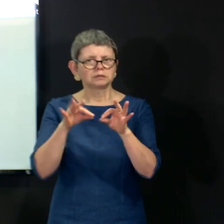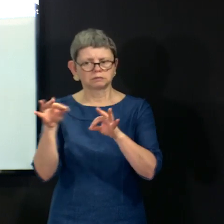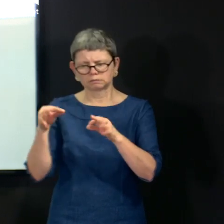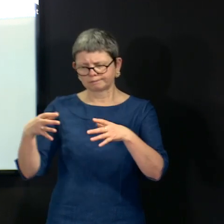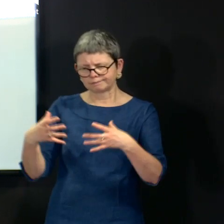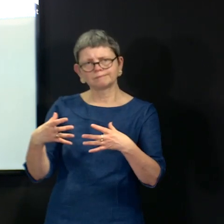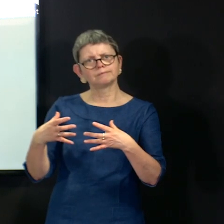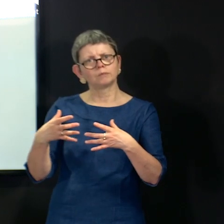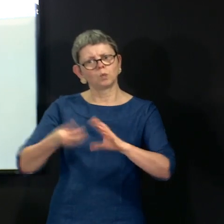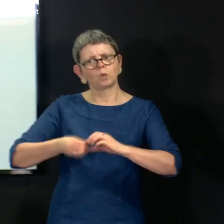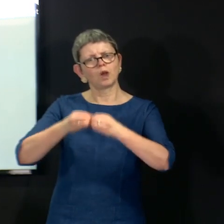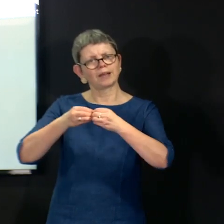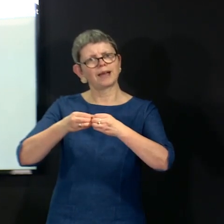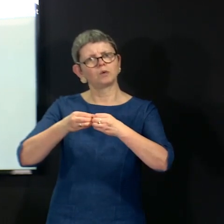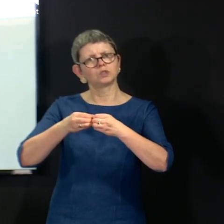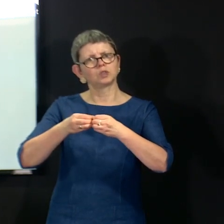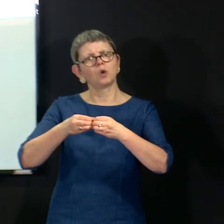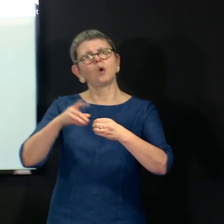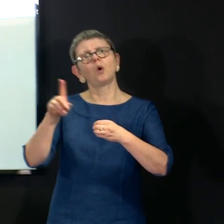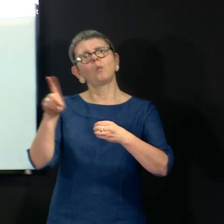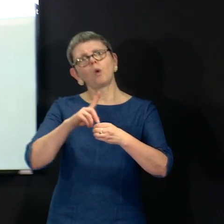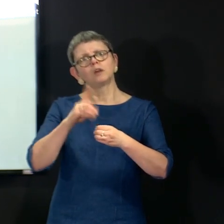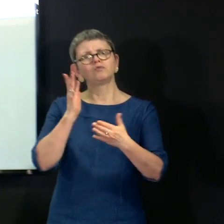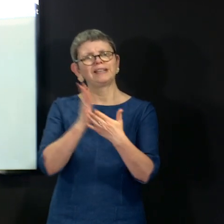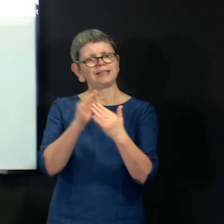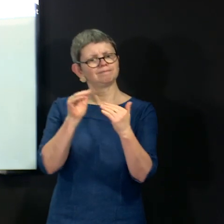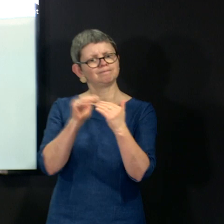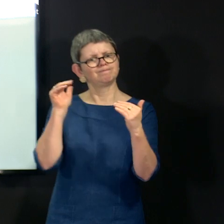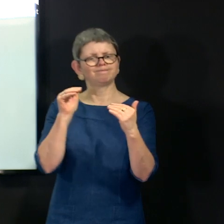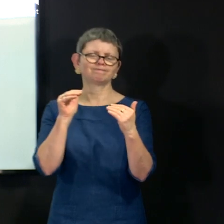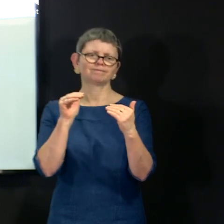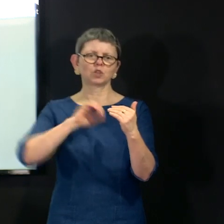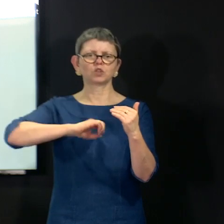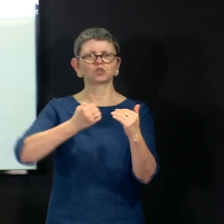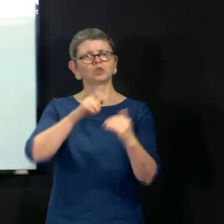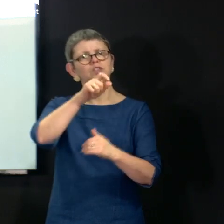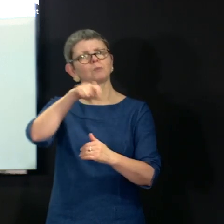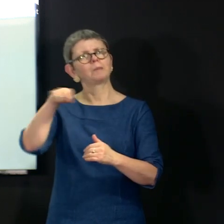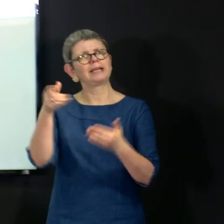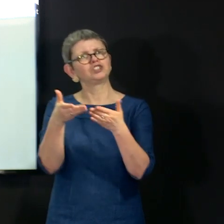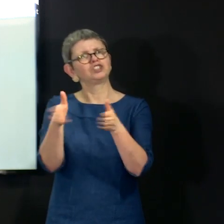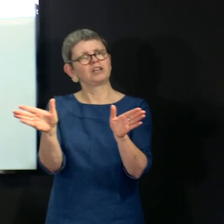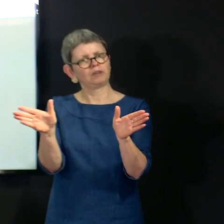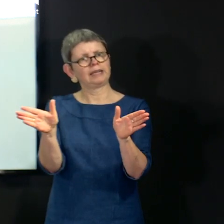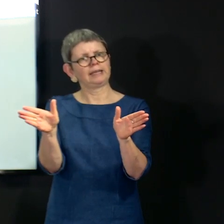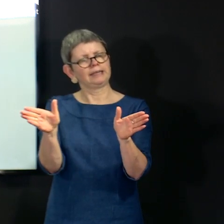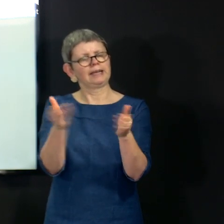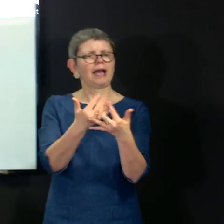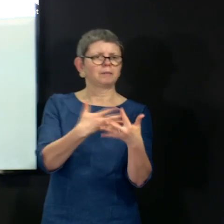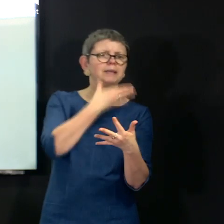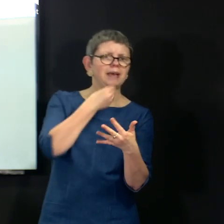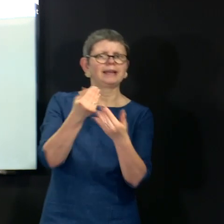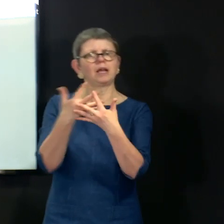out on the basis of what would be most reflective of the Scottish population as a whole. And so that